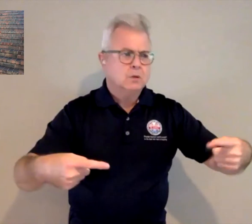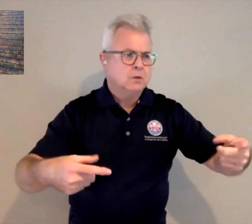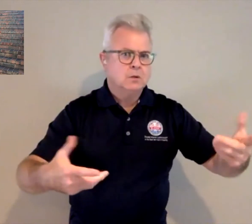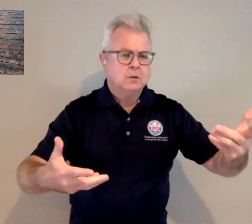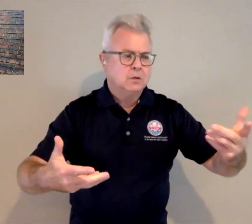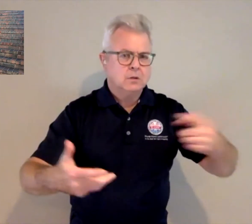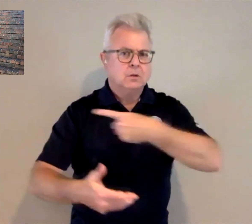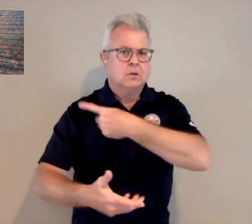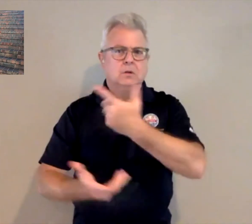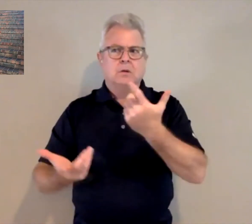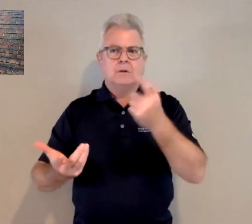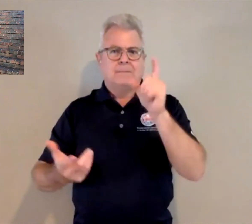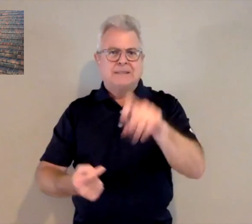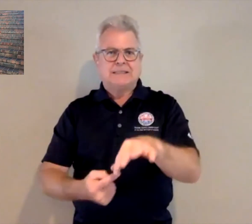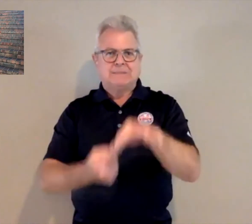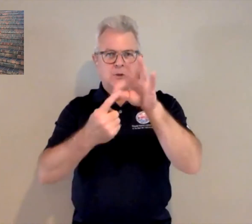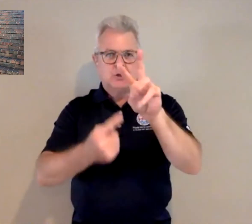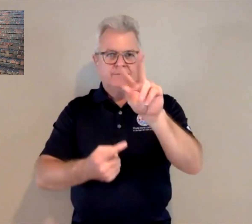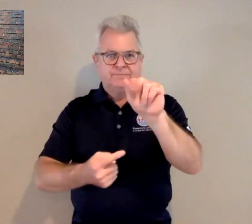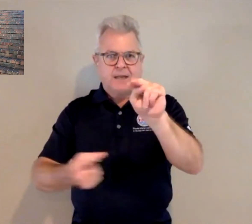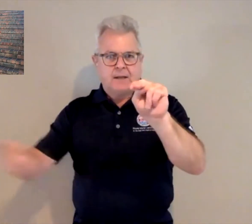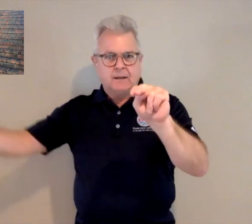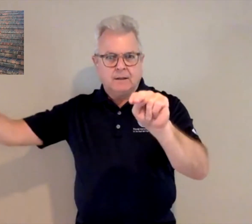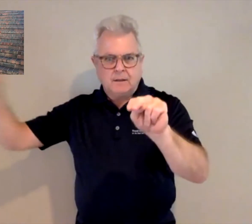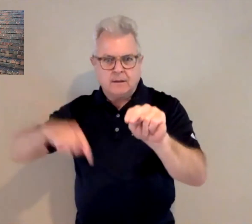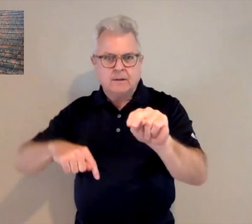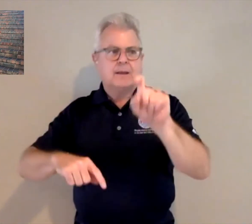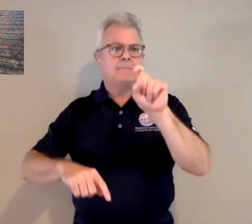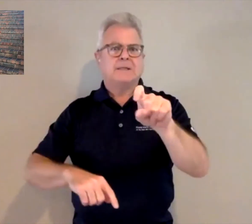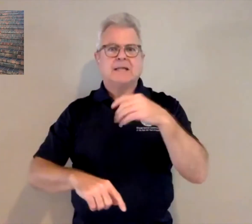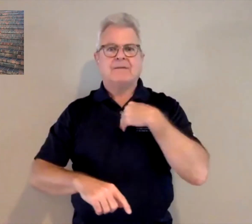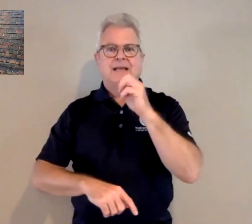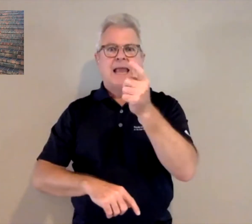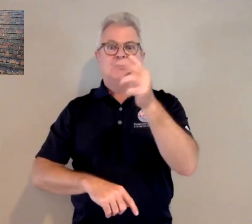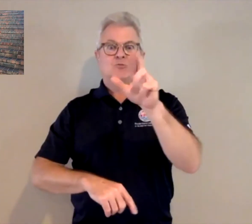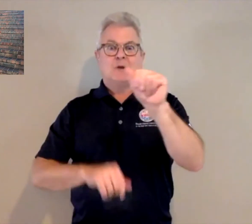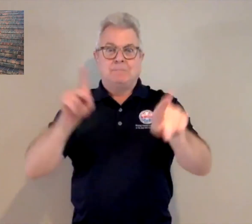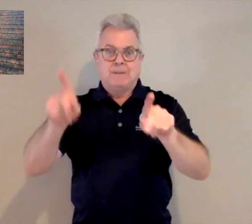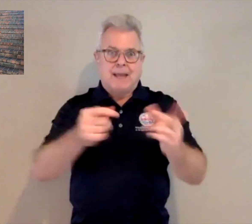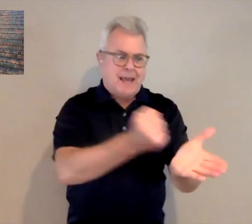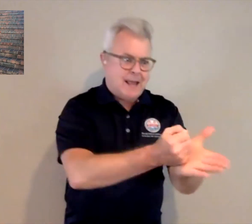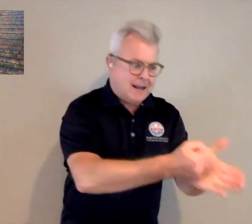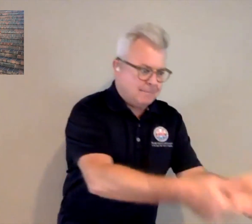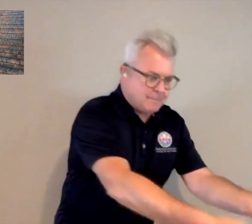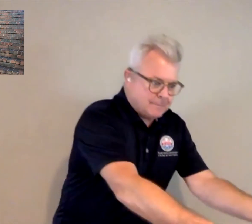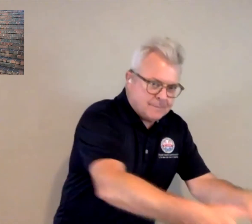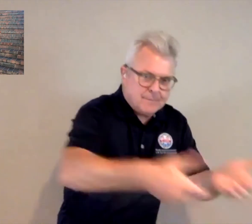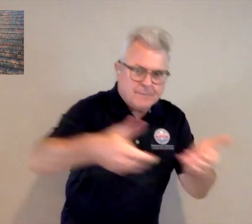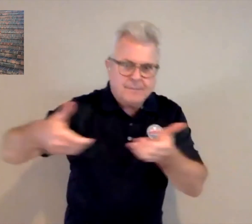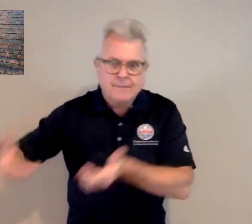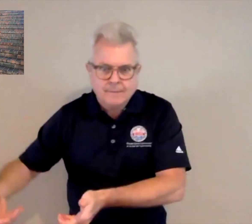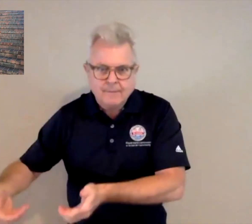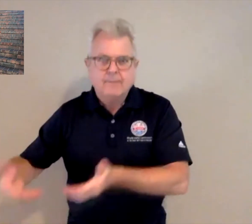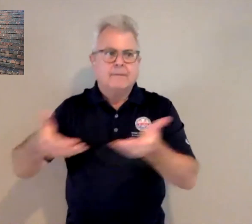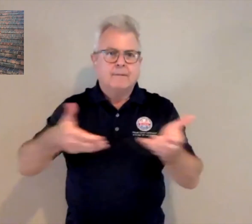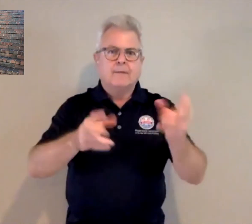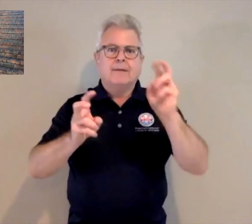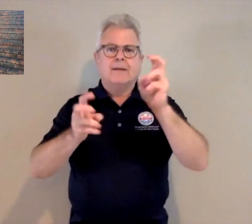and find someone in a wheelchair. And then they need to get a special van. They need to get extra people to help get that